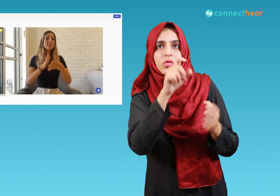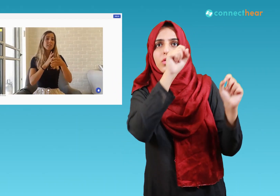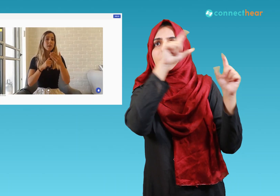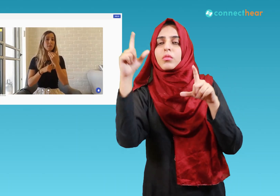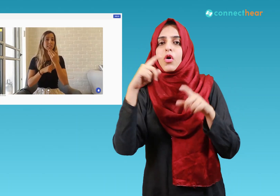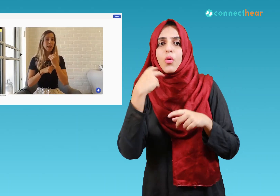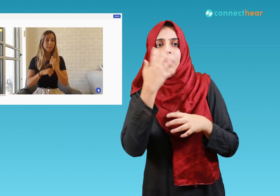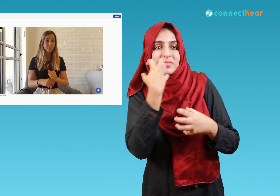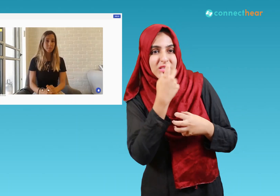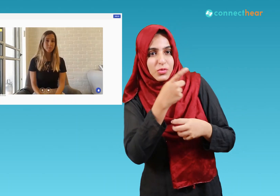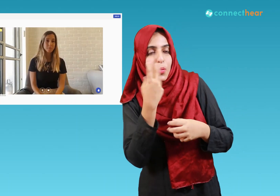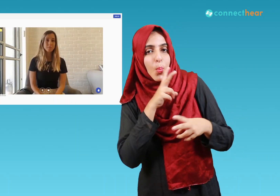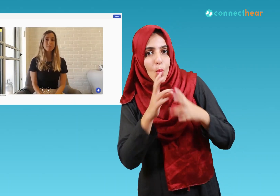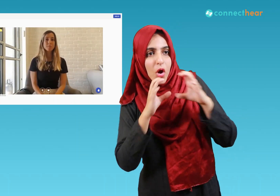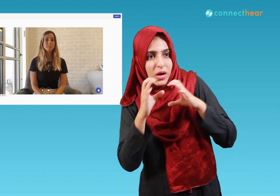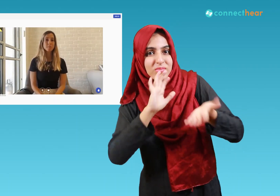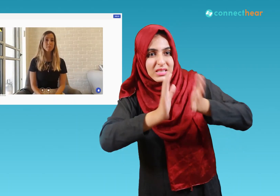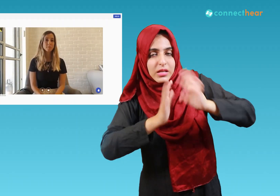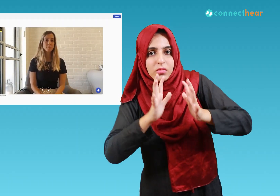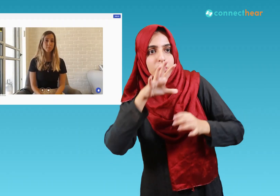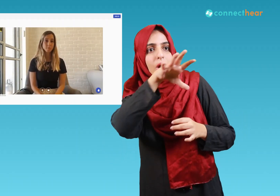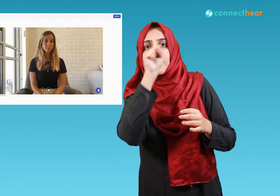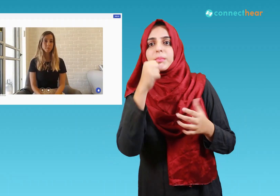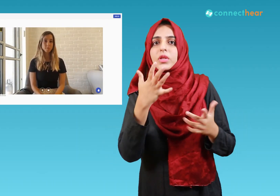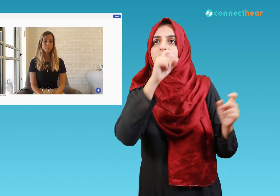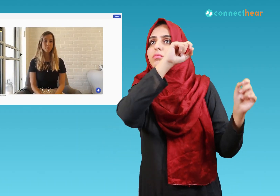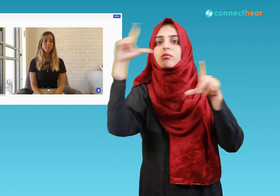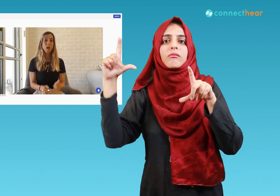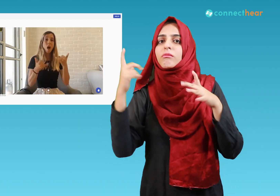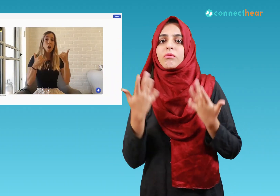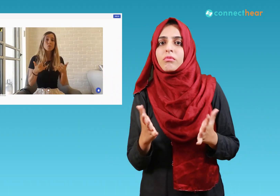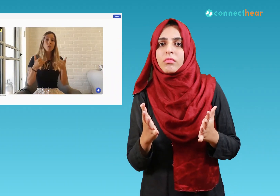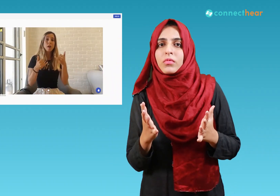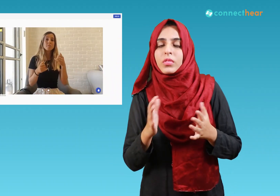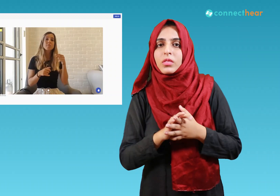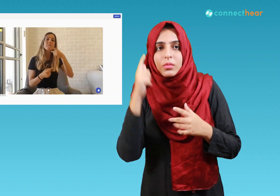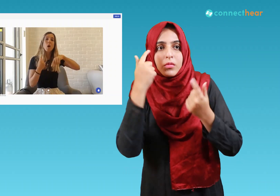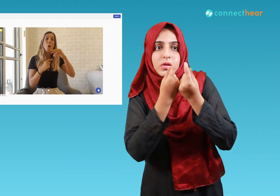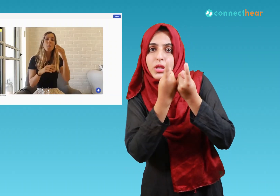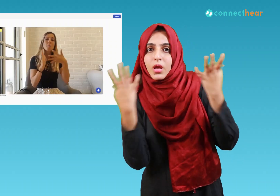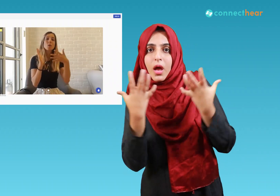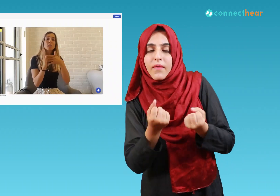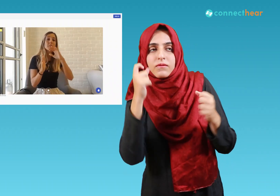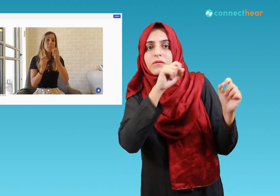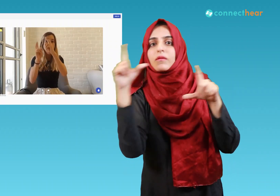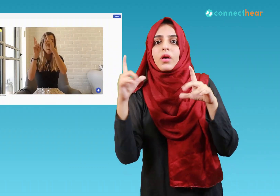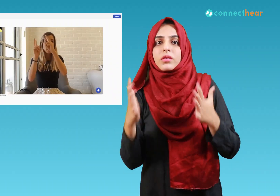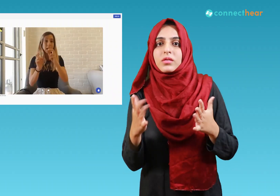is talking or if they're doing sign language how would they know if there are a lot of people well with COVID becoming a